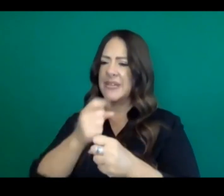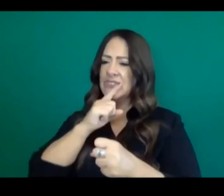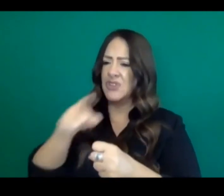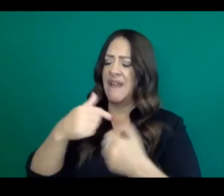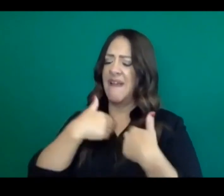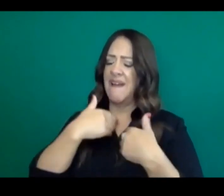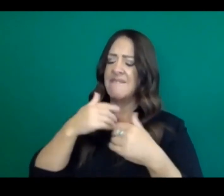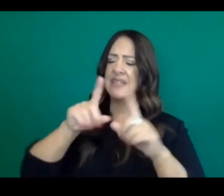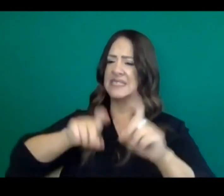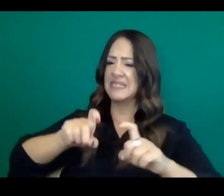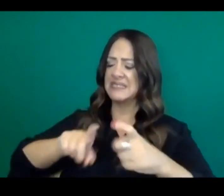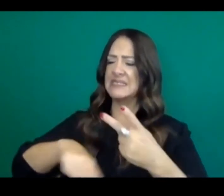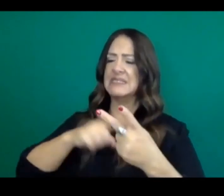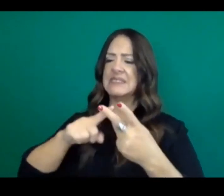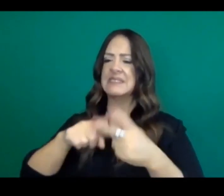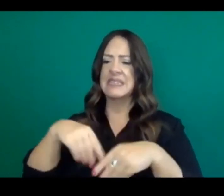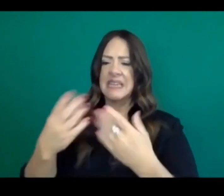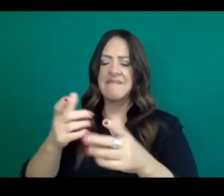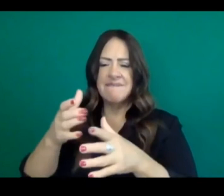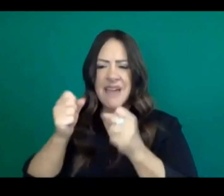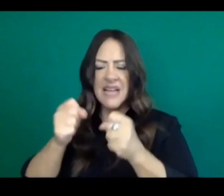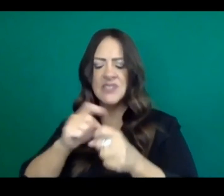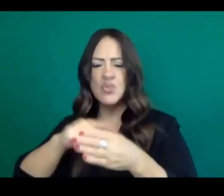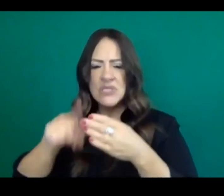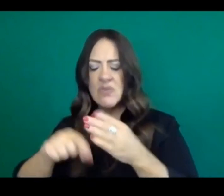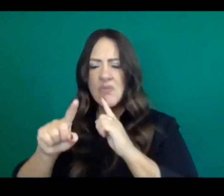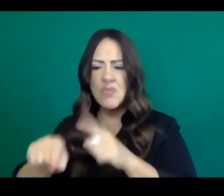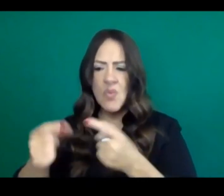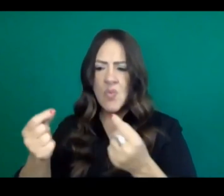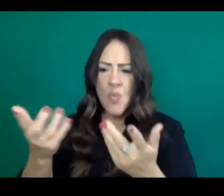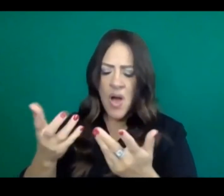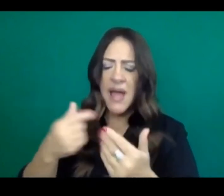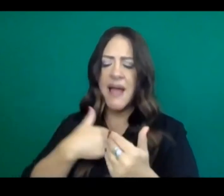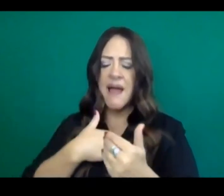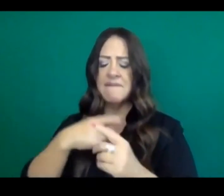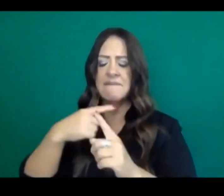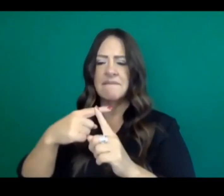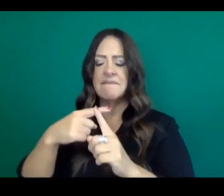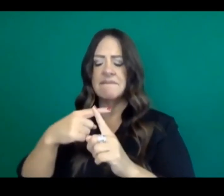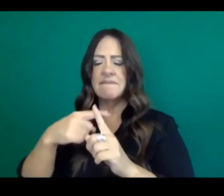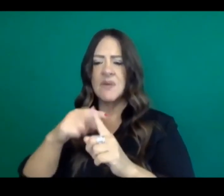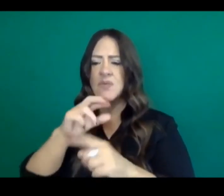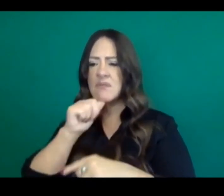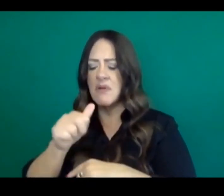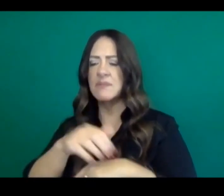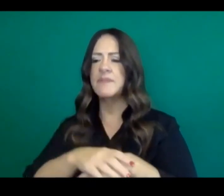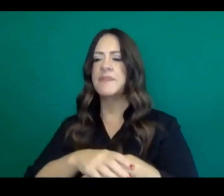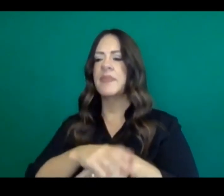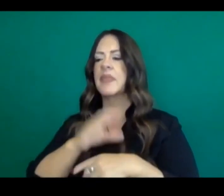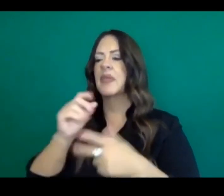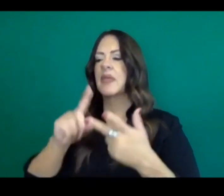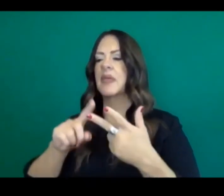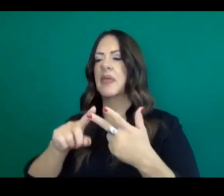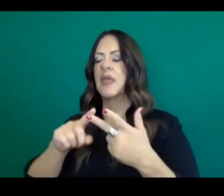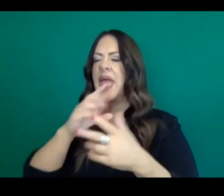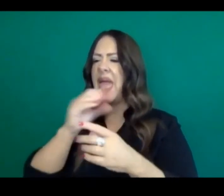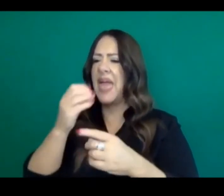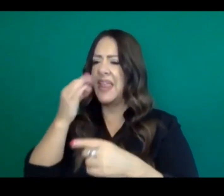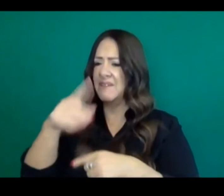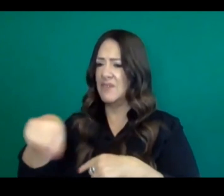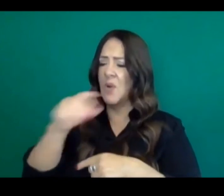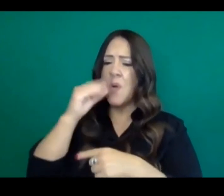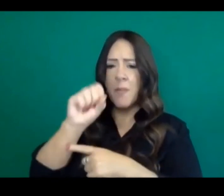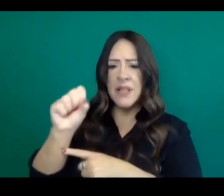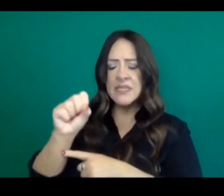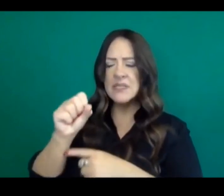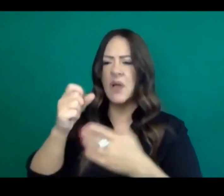turnarounds so we can act and doing the contact tracing among, uh, our residents experiencing homelessness, all